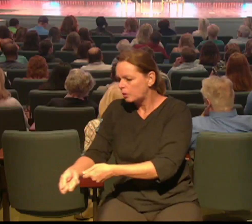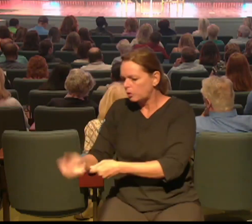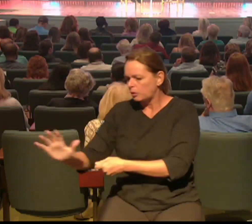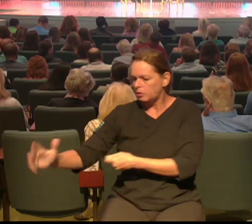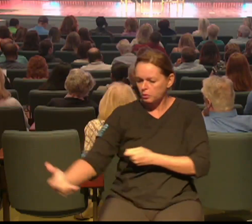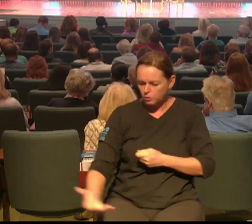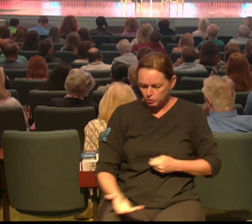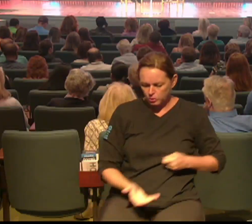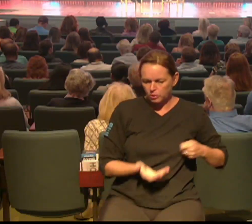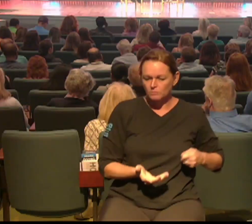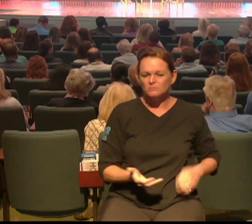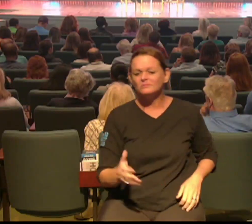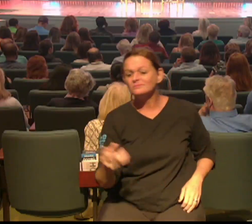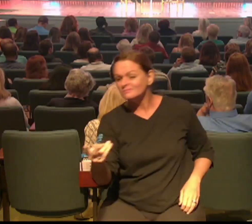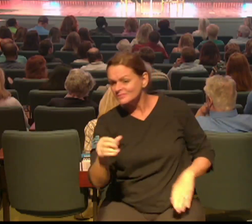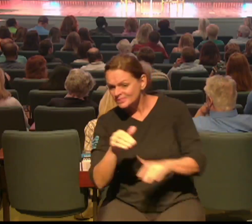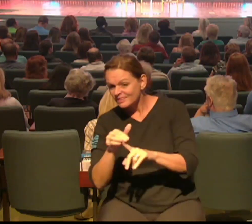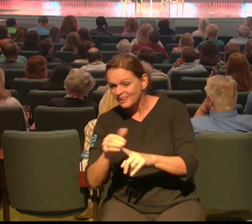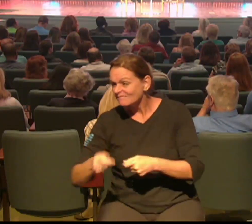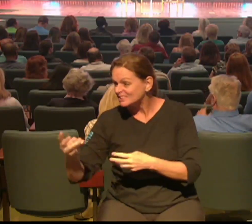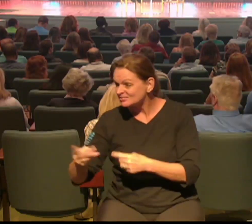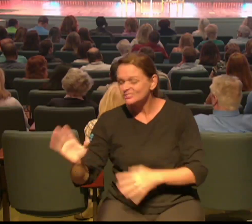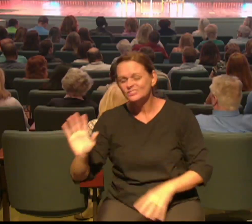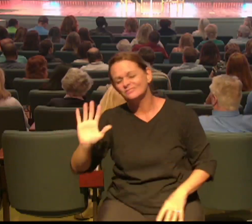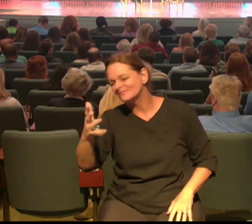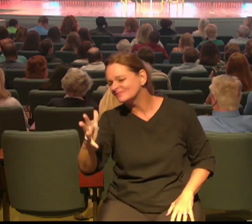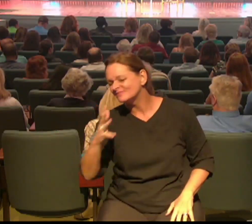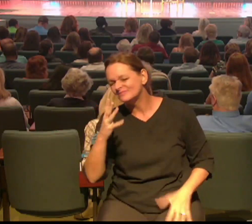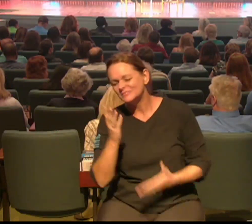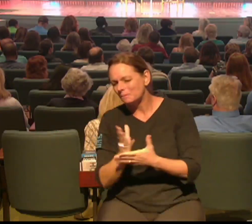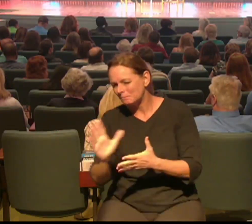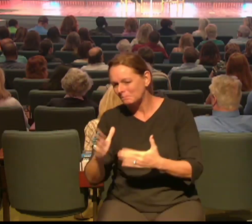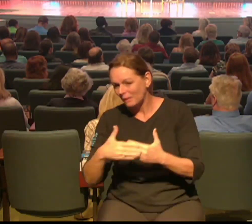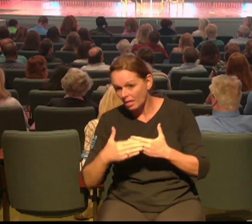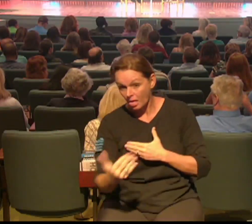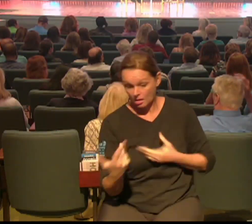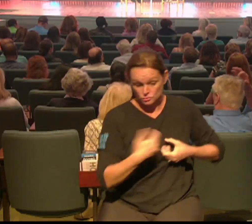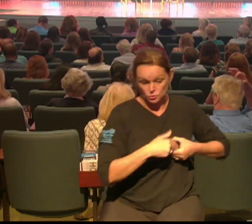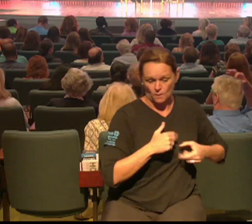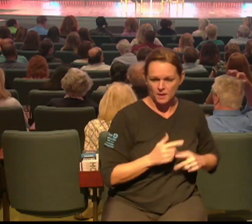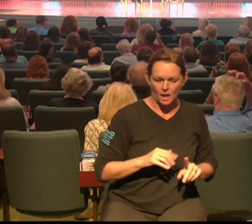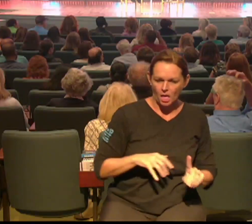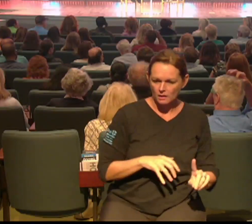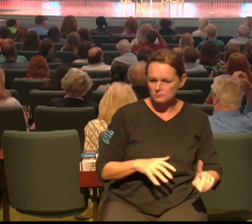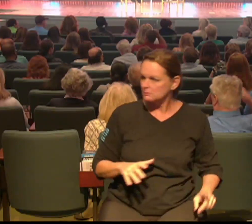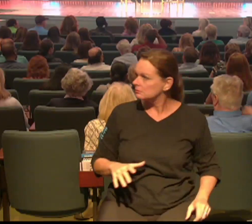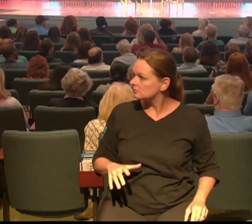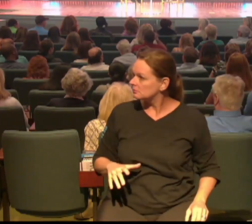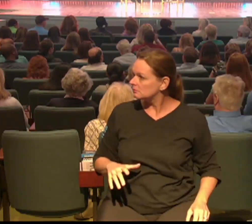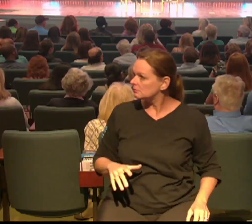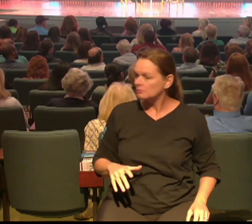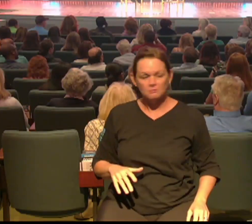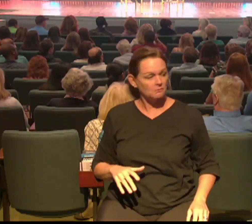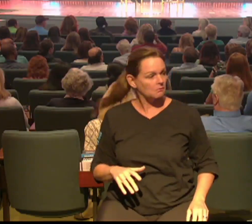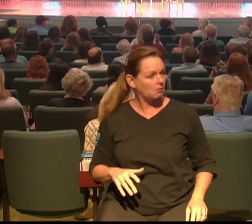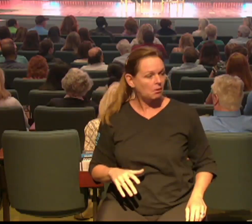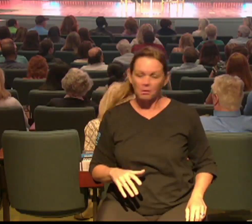will send you out to fish for people. At once they left their nets and they followed him. And then going from there, he, Jesus, saw two other brothers.